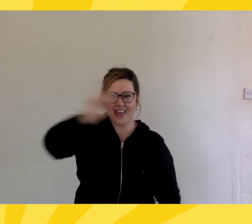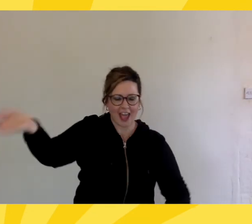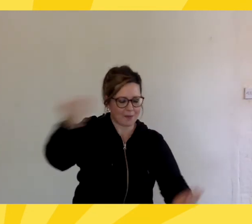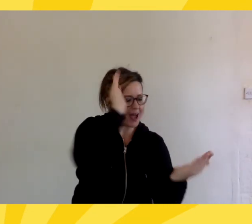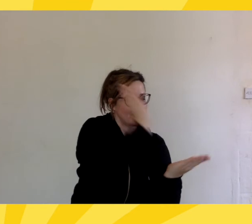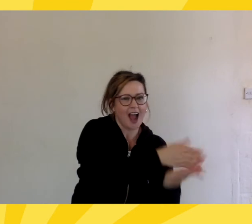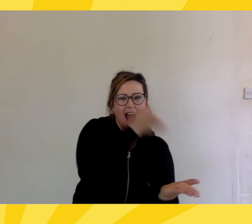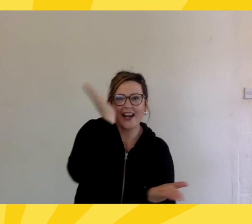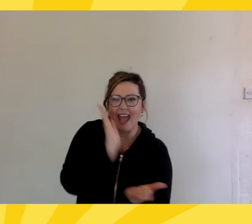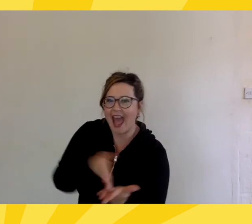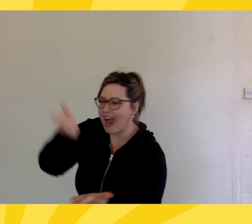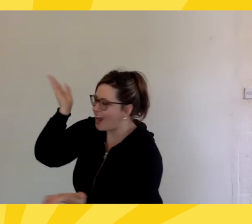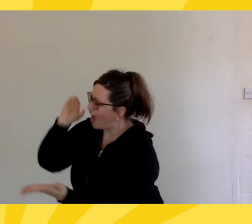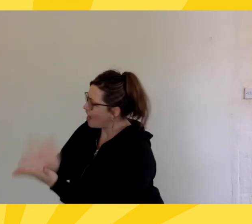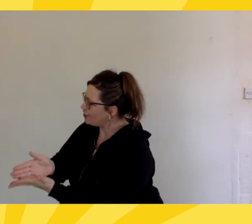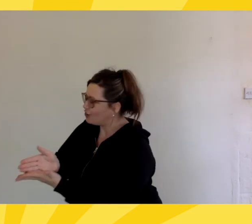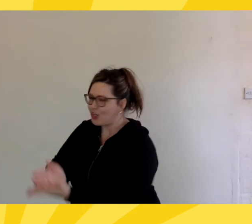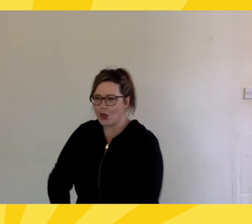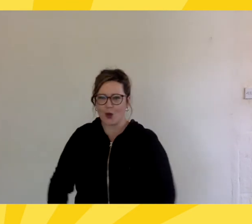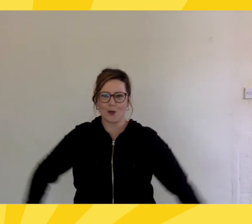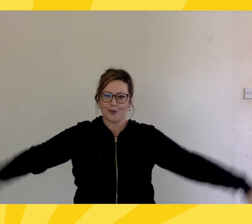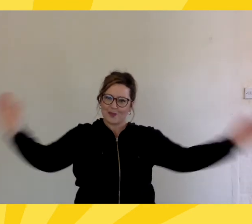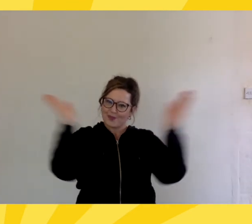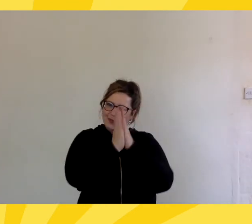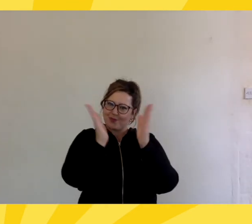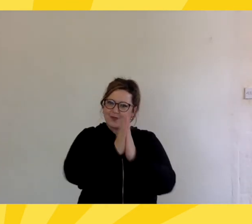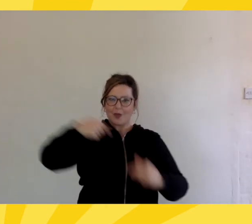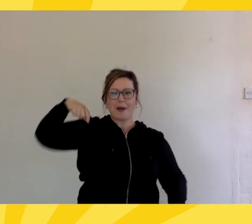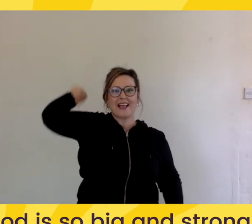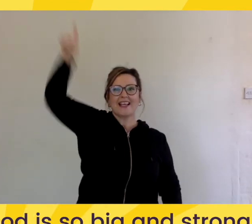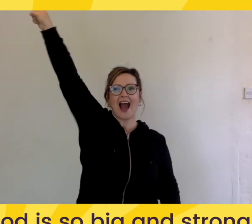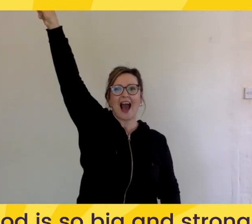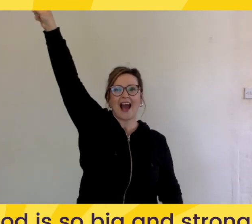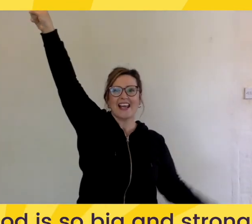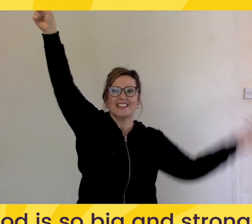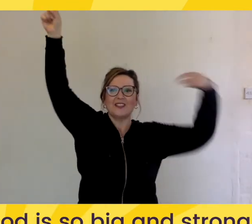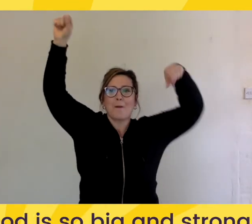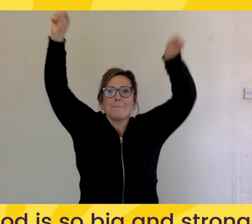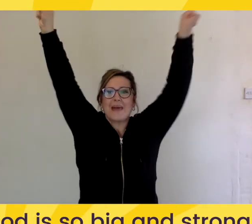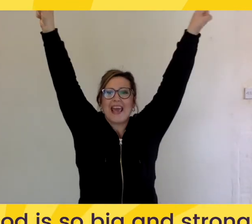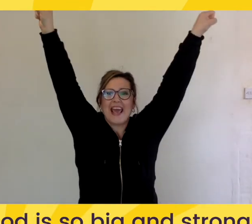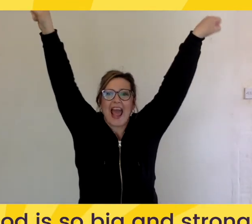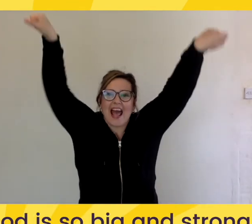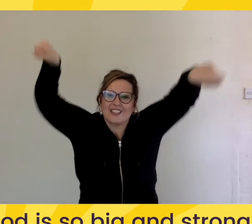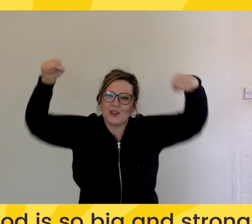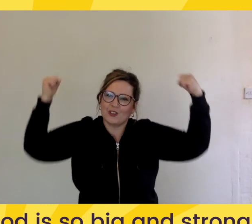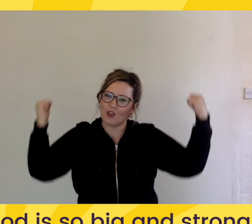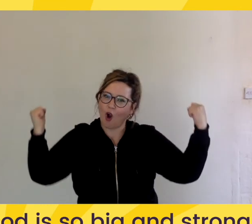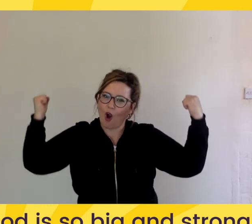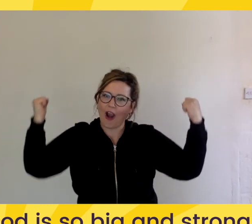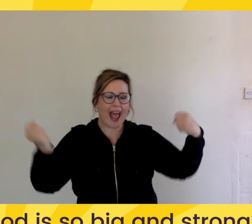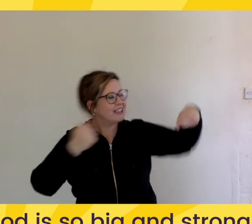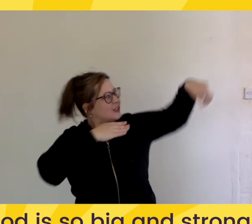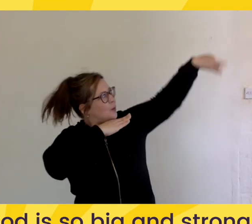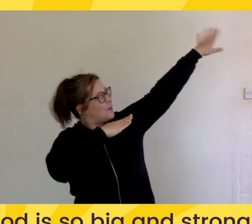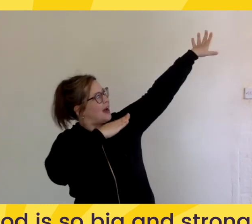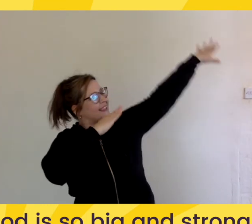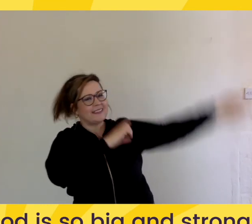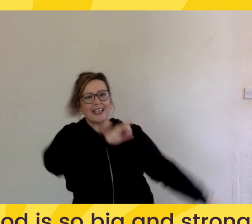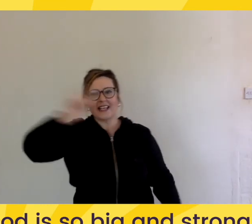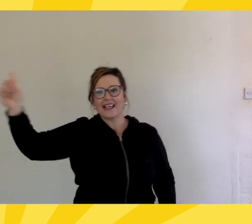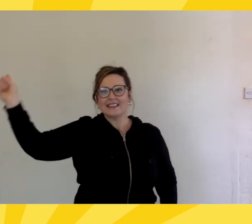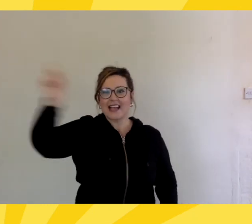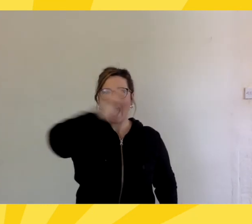nothing my God cannot do My God is so big and so strong and so